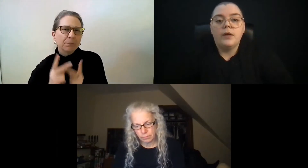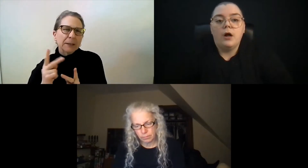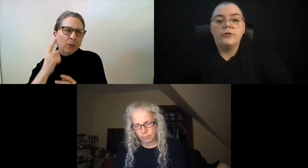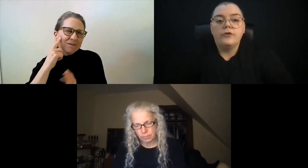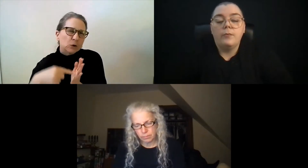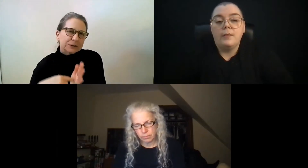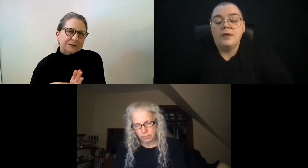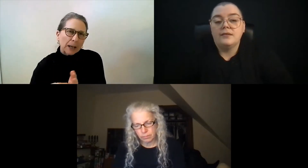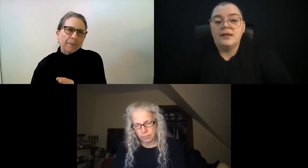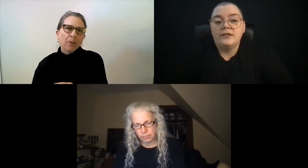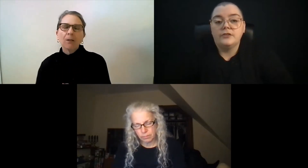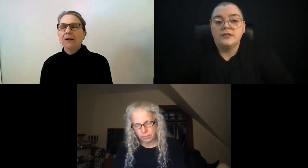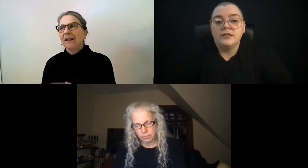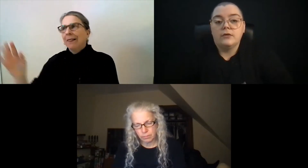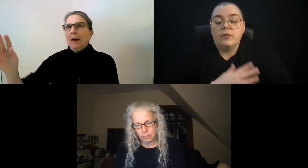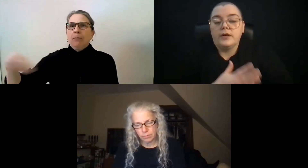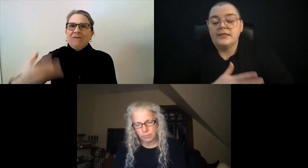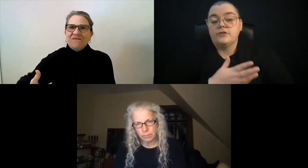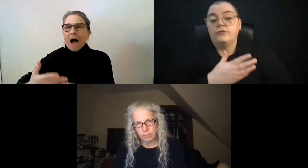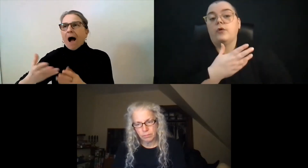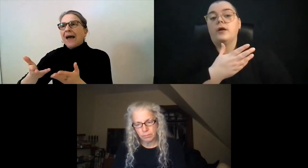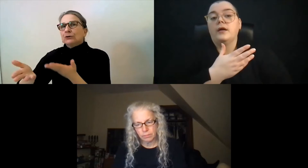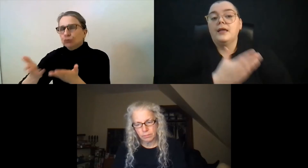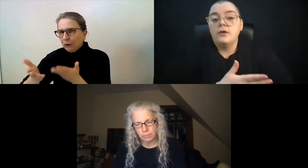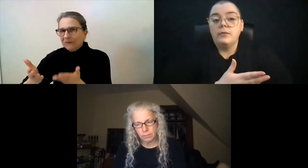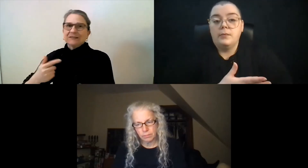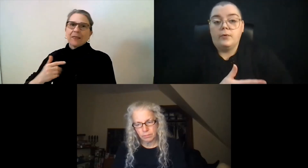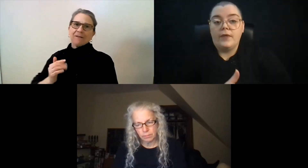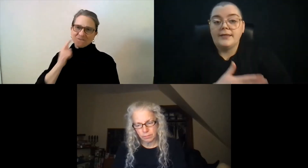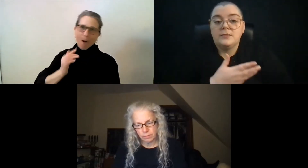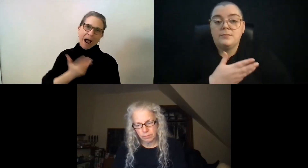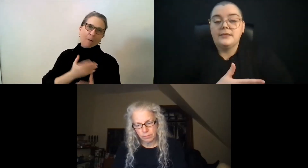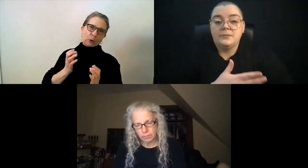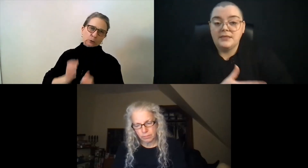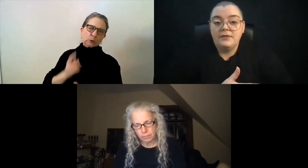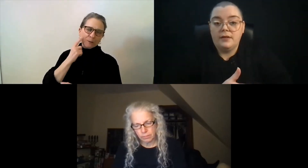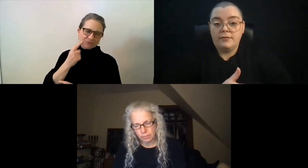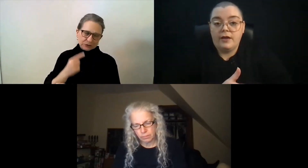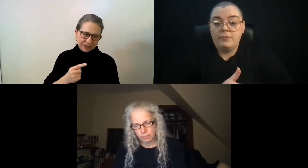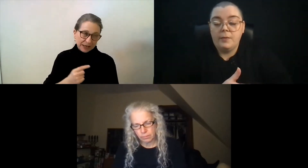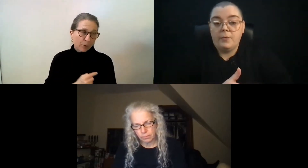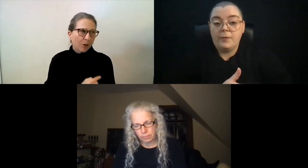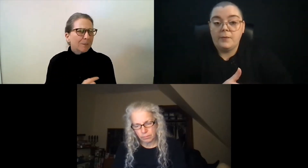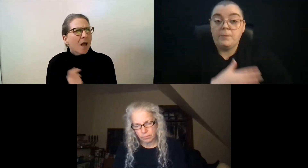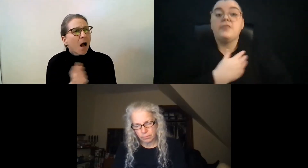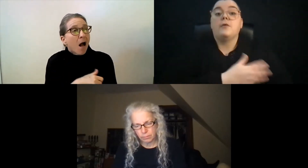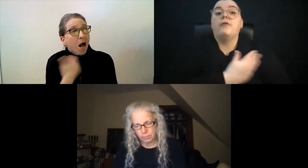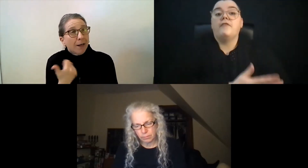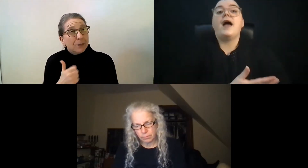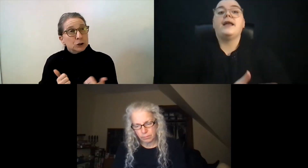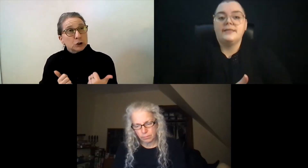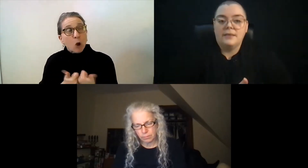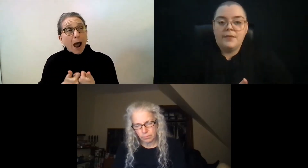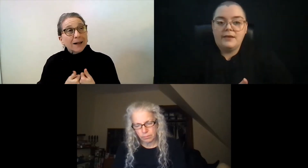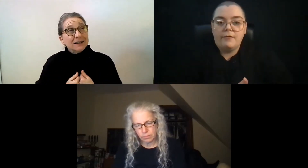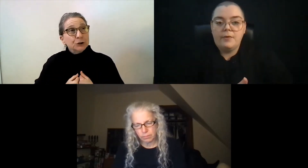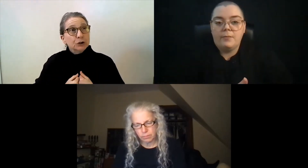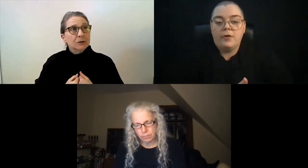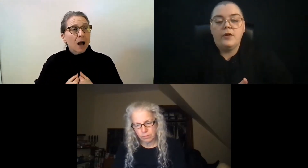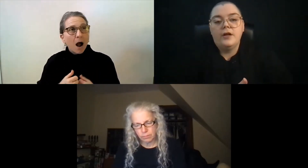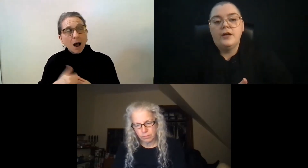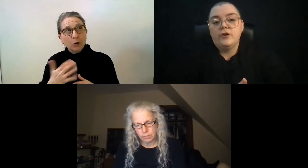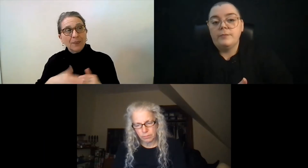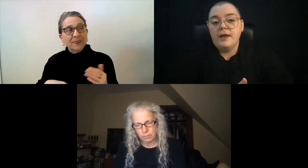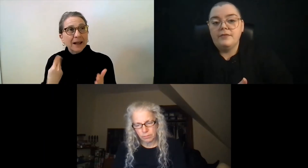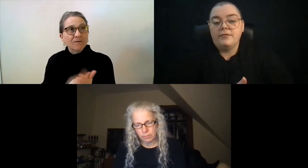And we also maybe it's an agency or an organization for hearing people, not specifically for deaf people, but they're providing something deaf